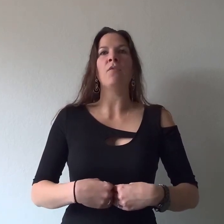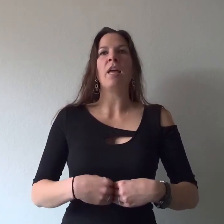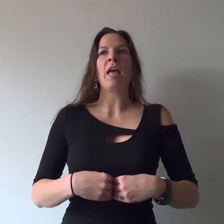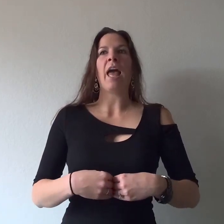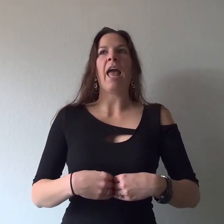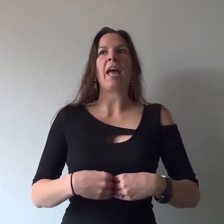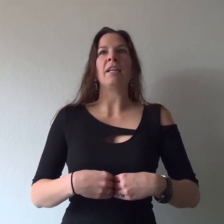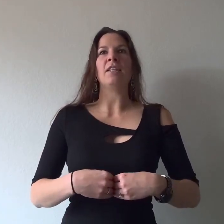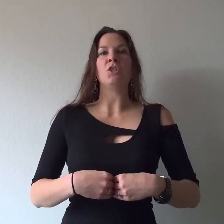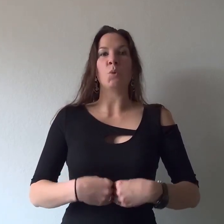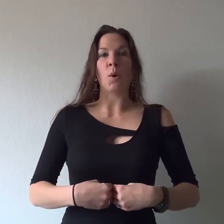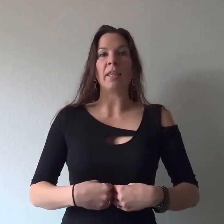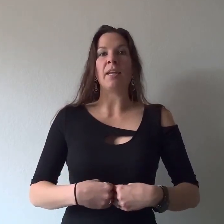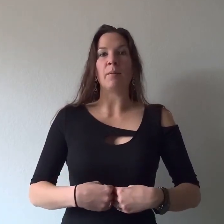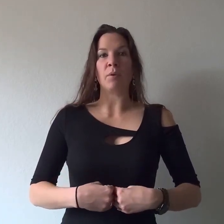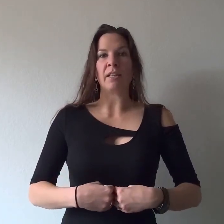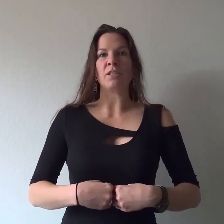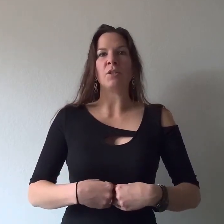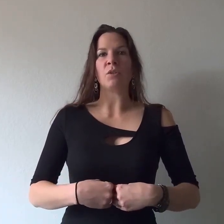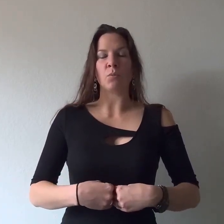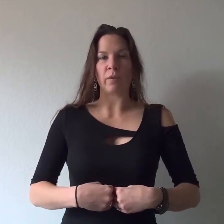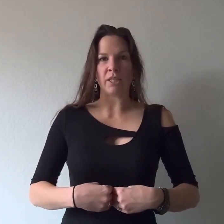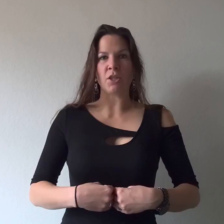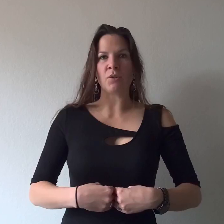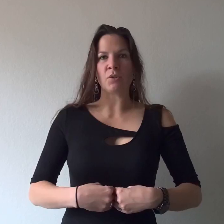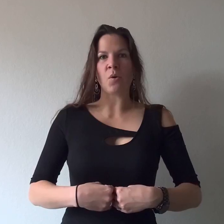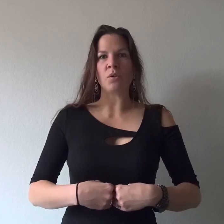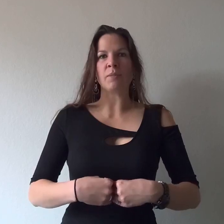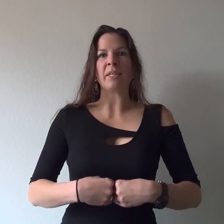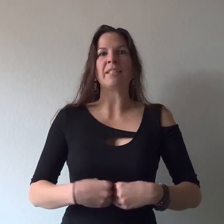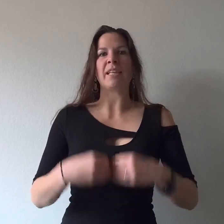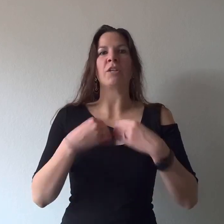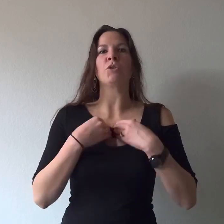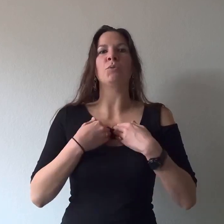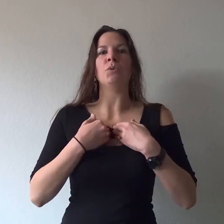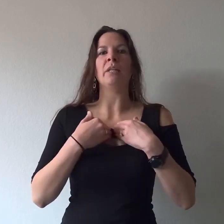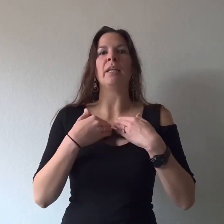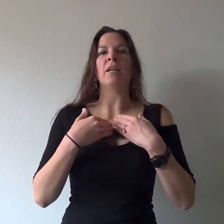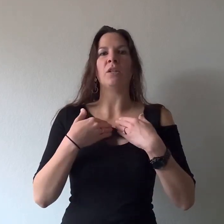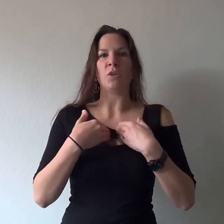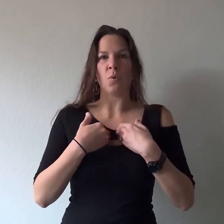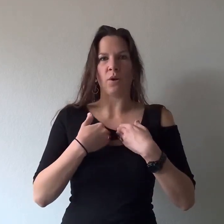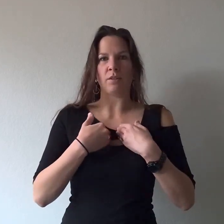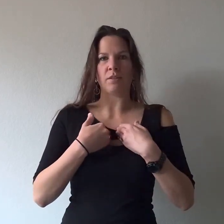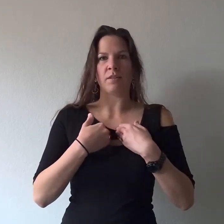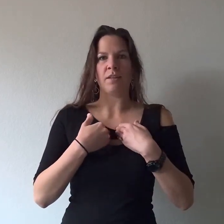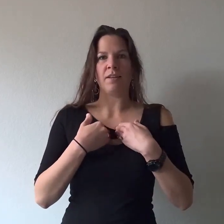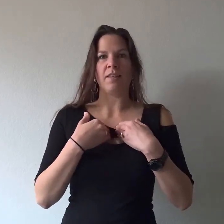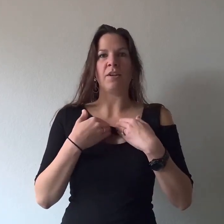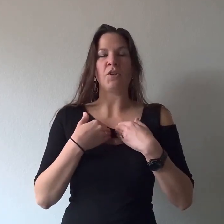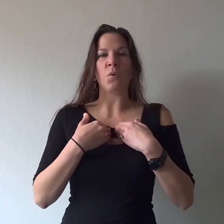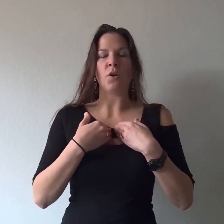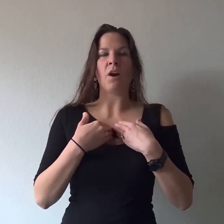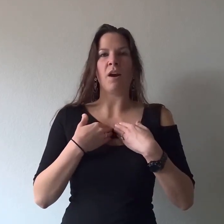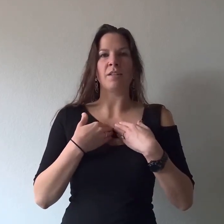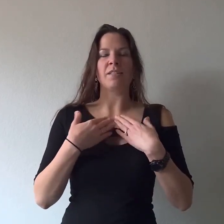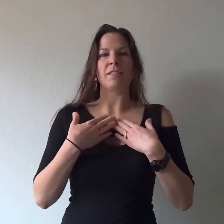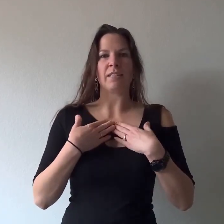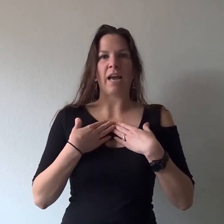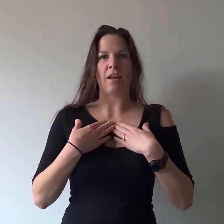and the joy that it brings you to reach those goals because they are truly yours they're your heart's desire